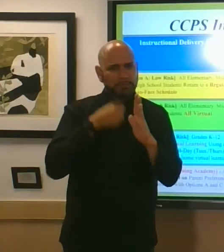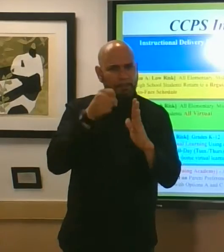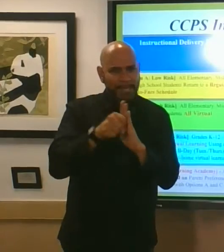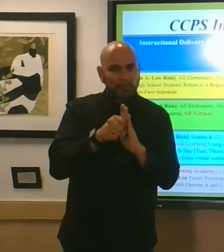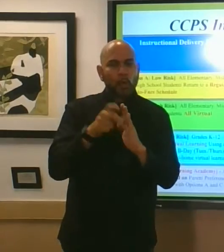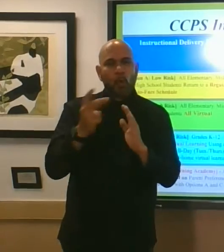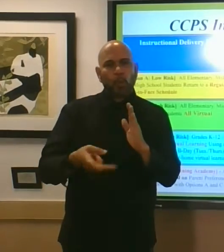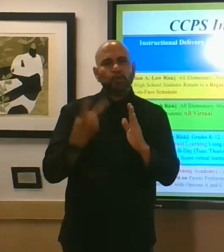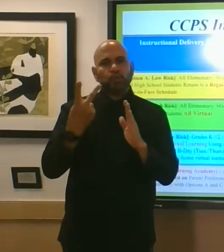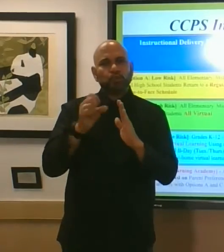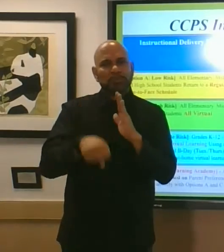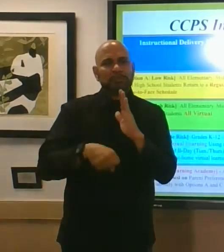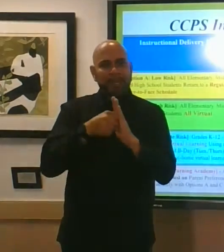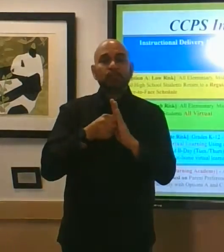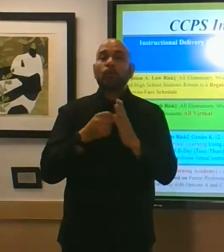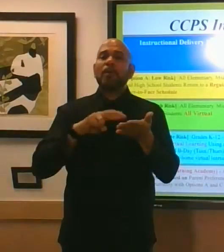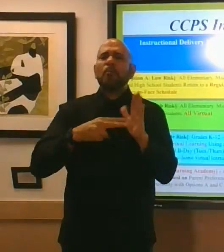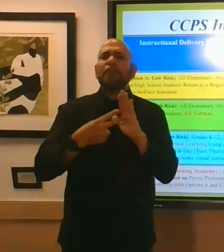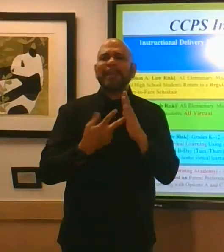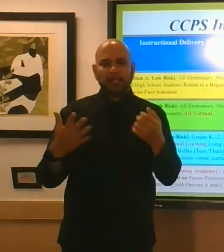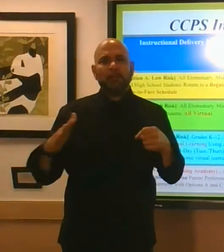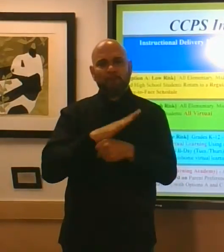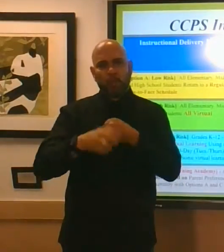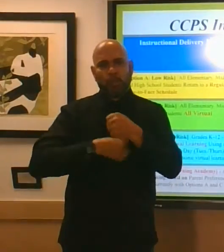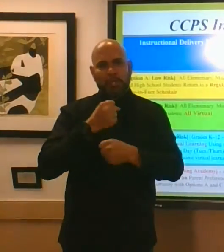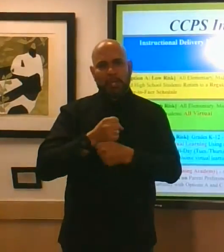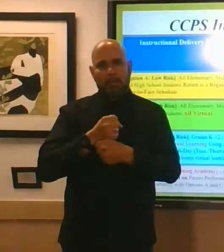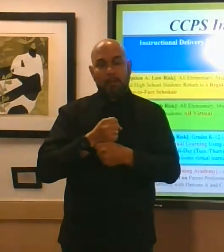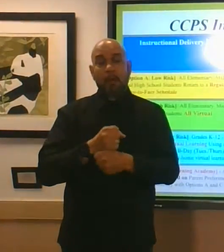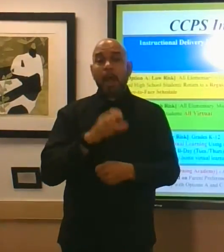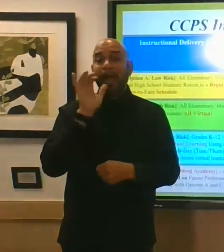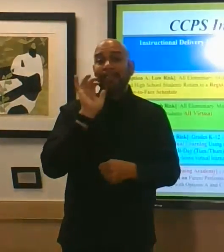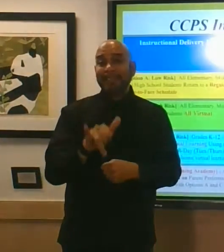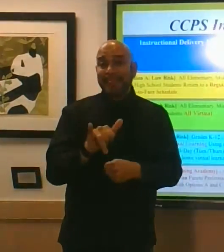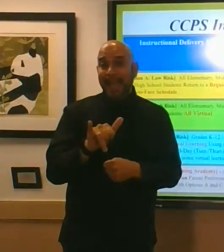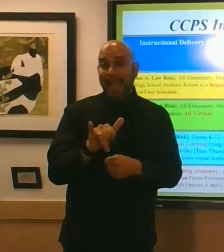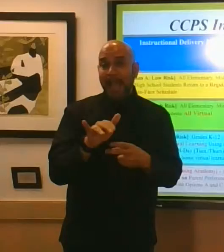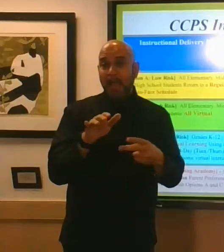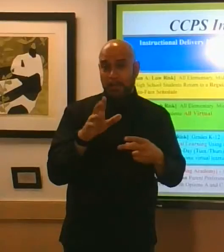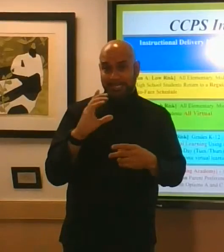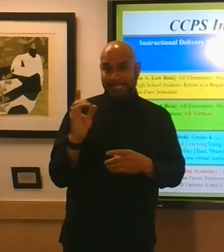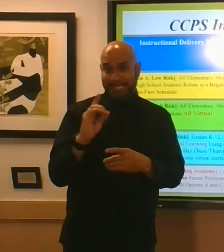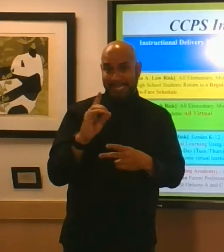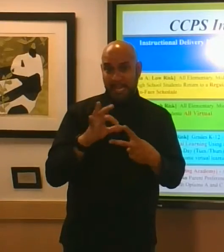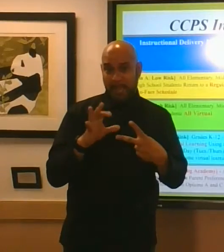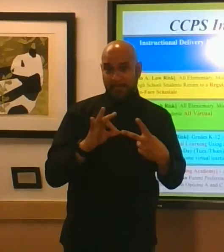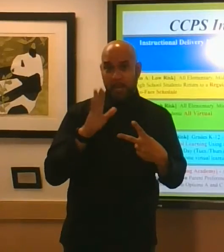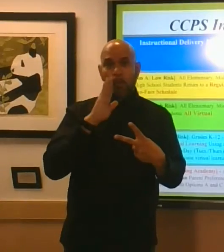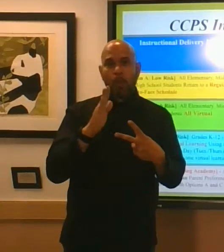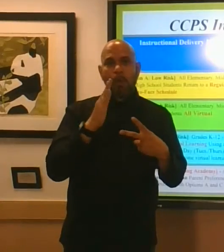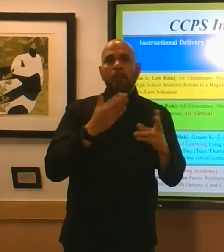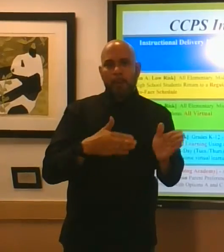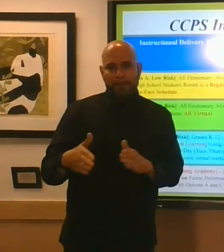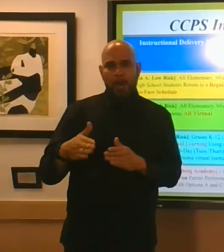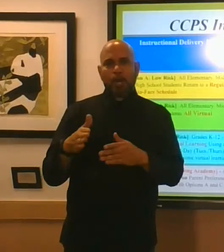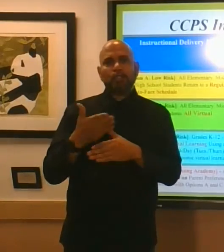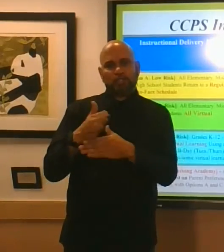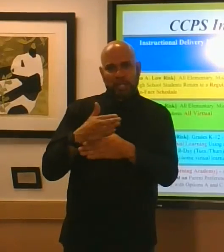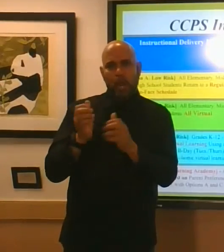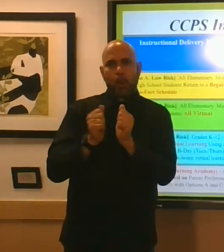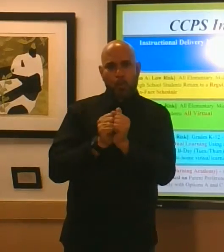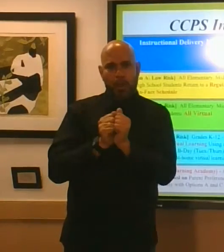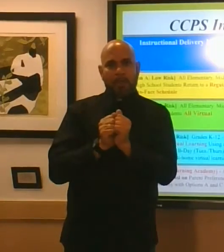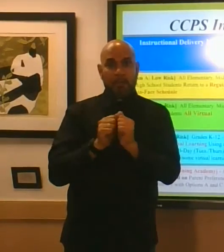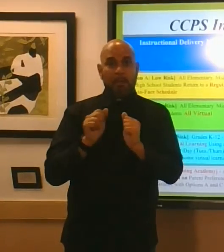which will be the entire year this option we will share for parents to sign up with in the early part of